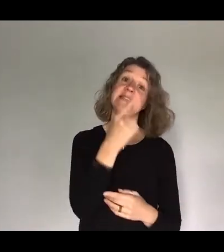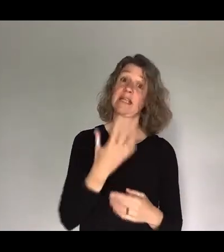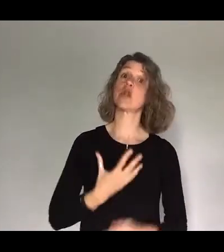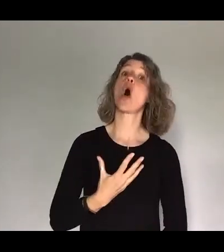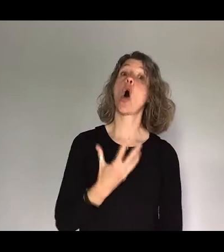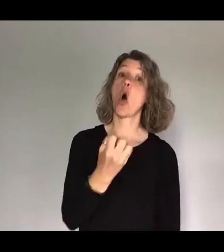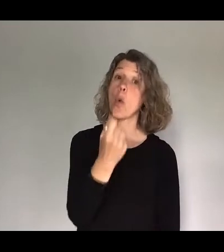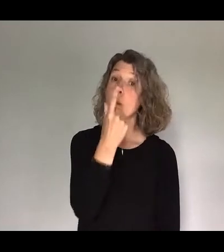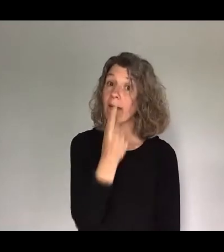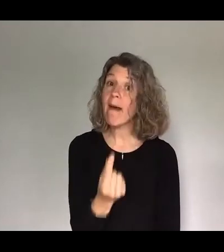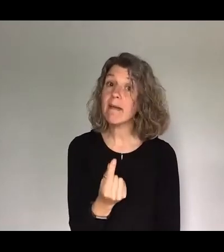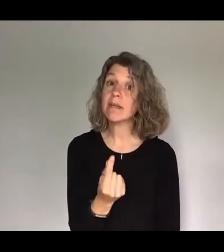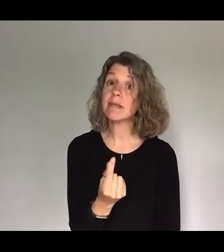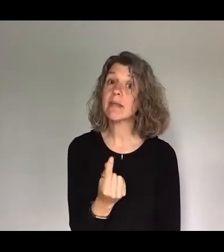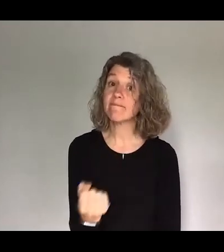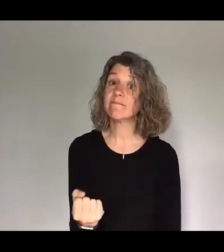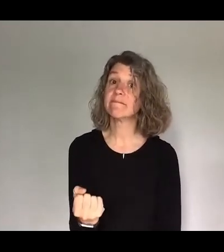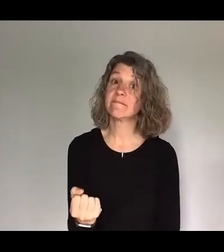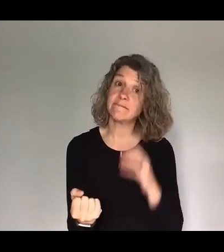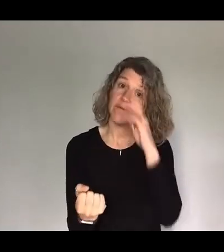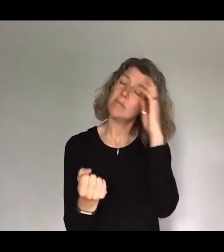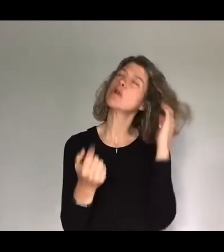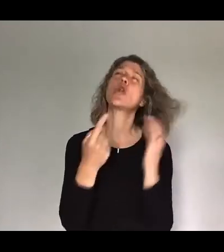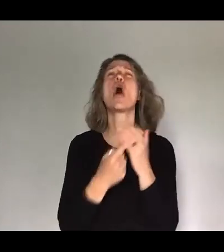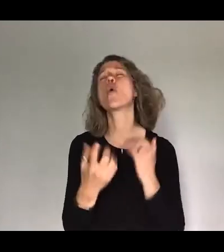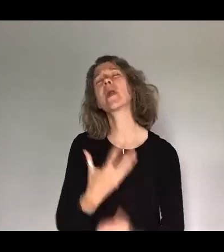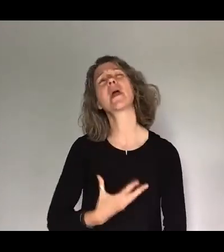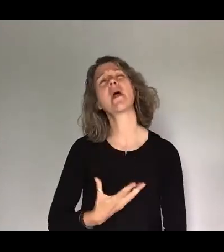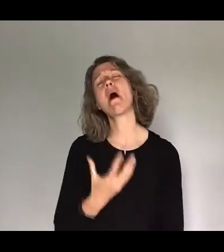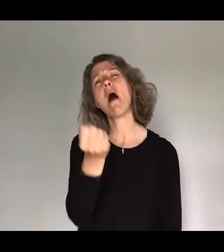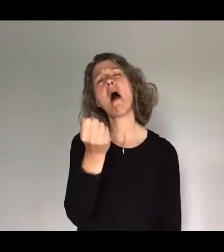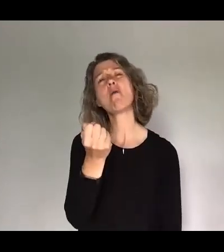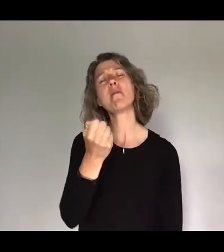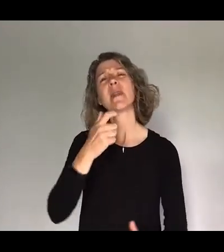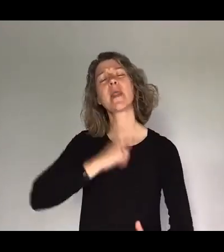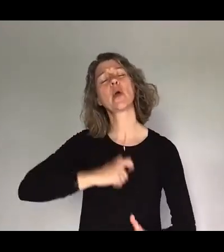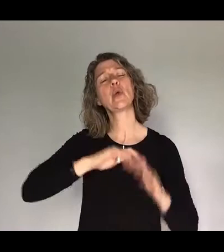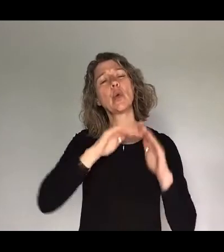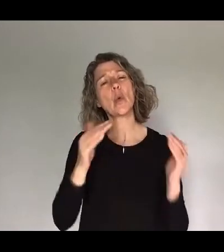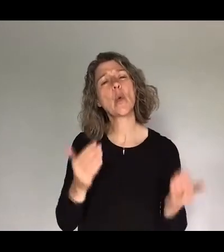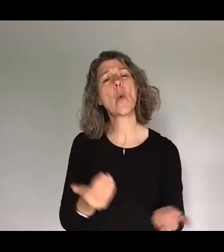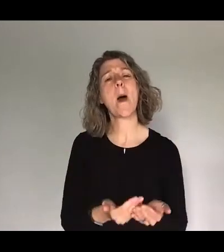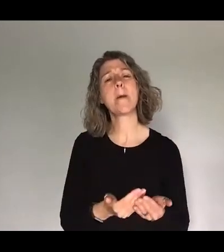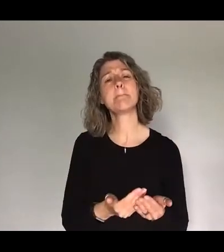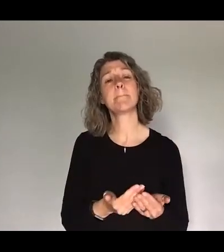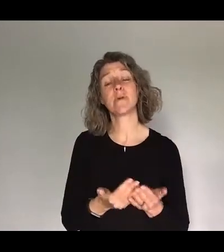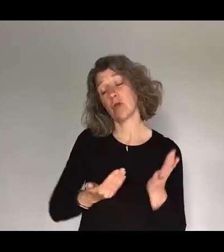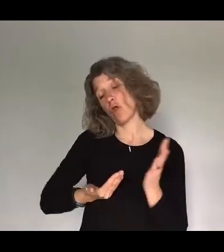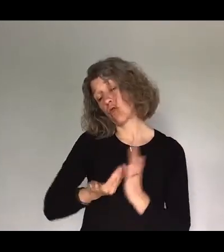but again it's not just hope as we know it in our human world all throughout the New Testament all throughout the book of Hebrews